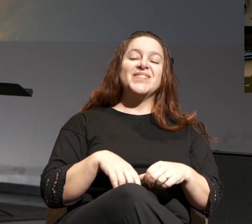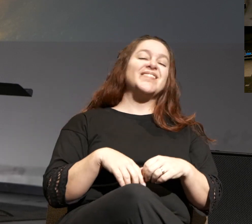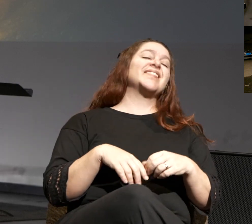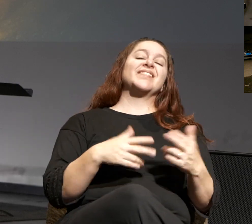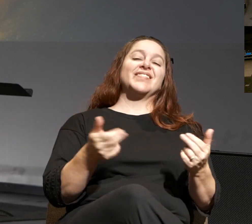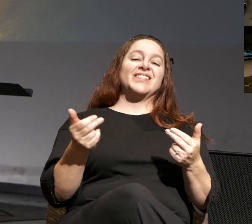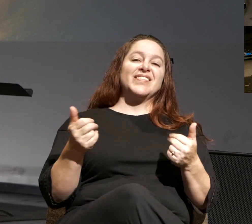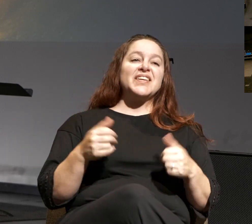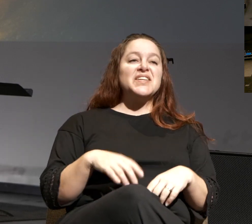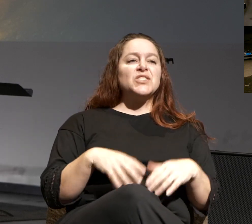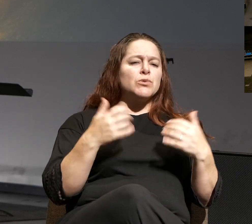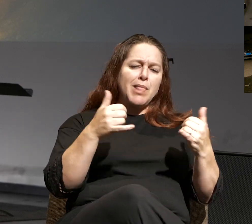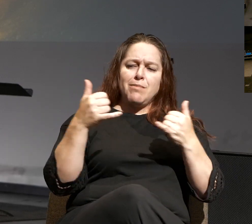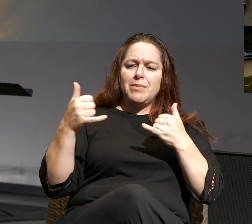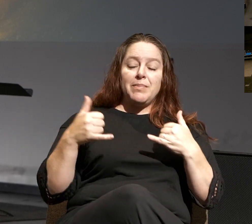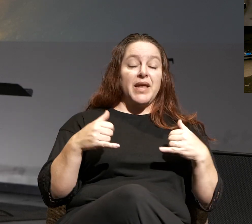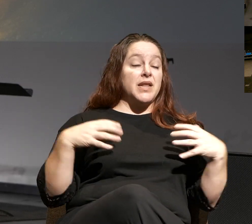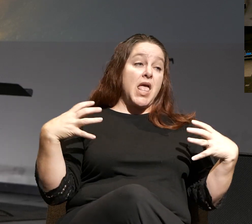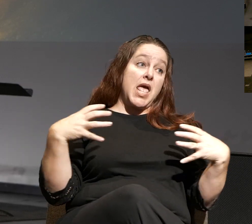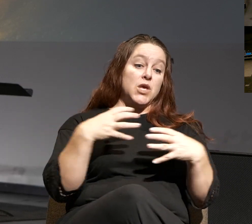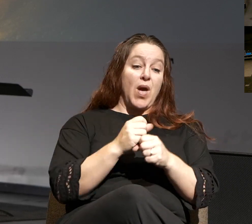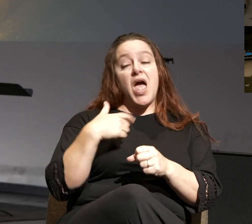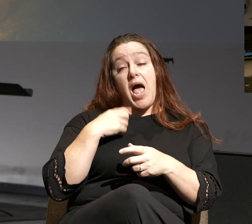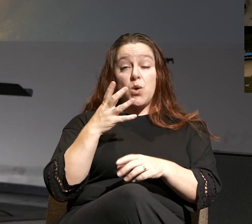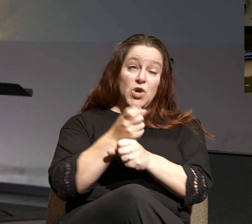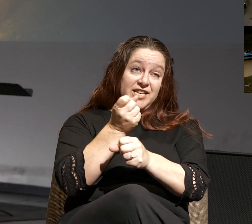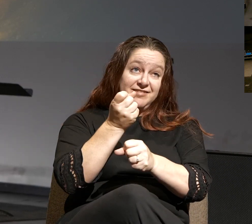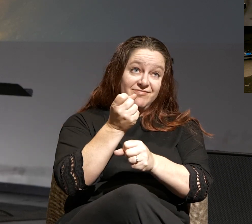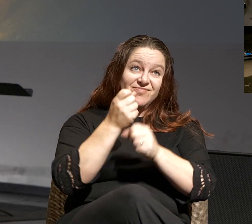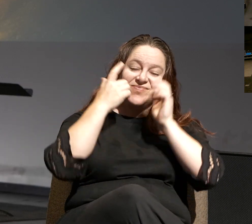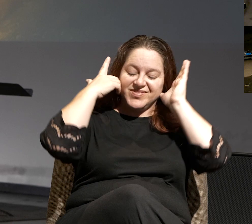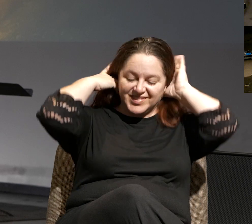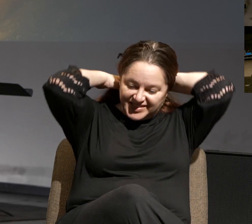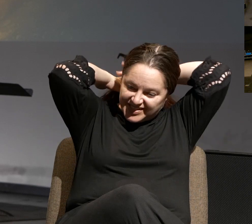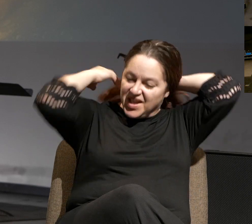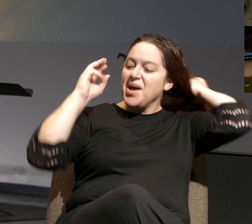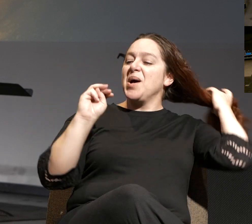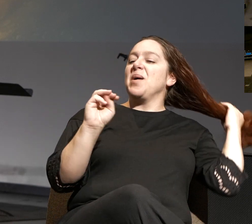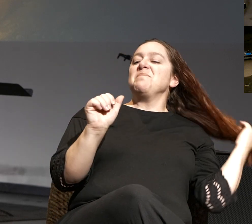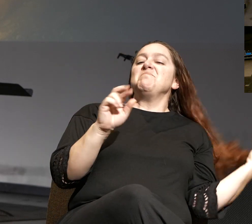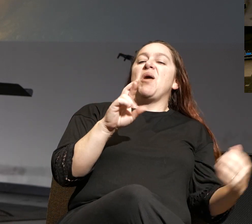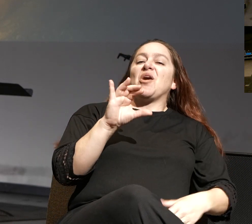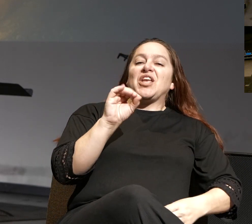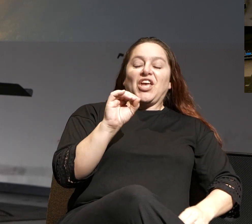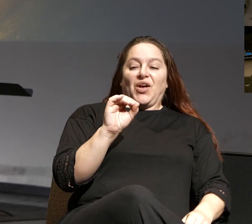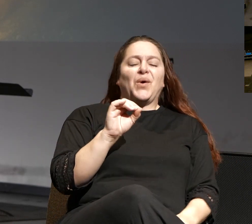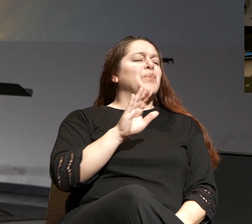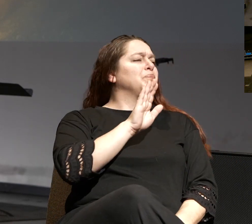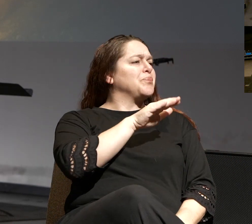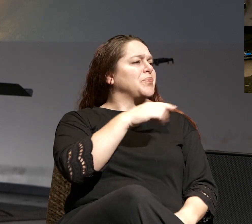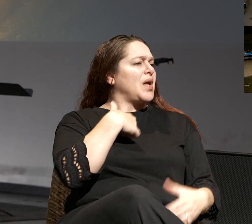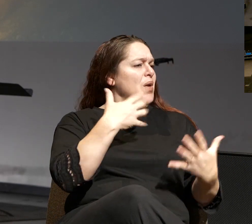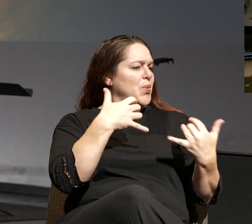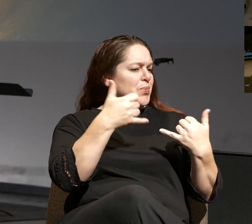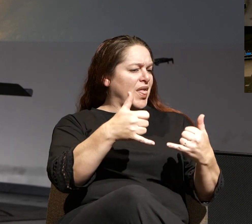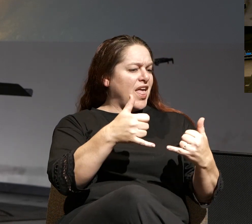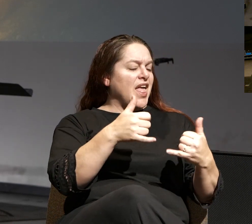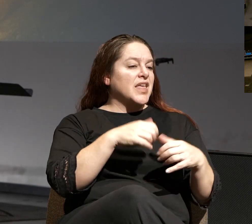we're playing, and, you know, long story short, I win. So, Mario steps up, and he says, all right, I want to play,